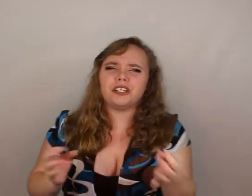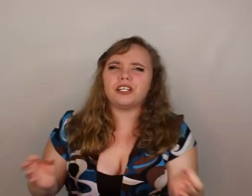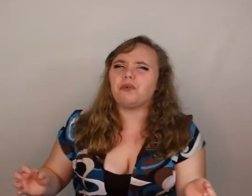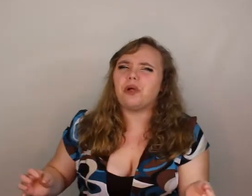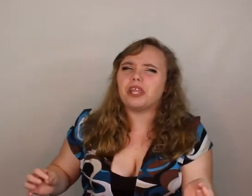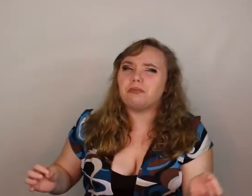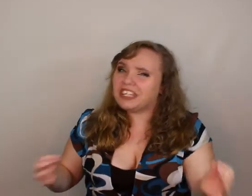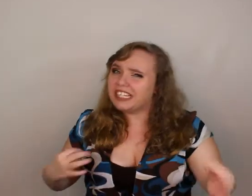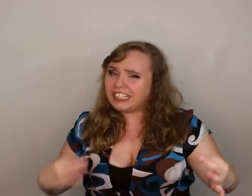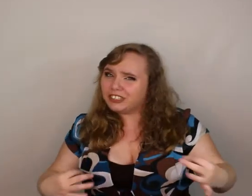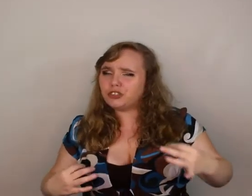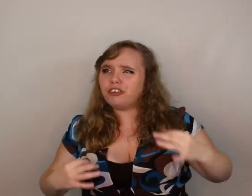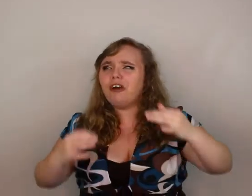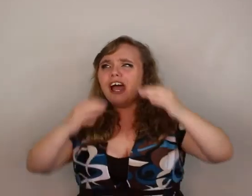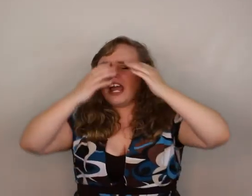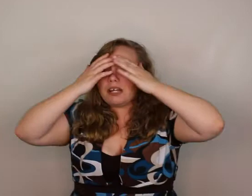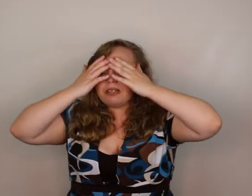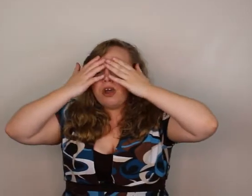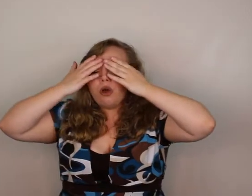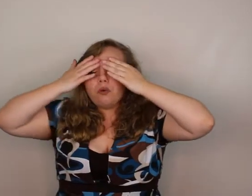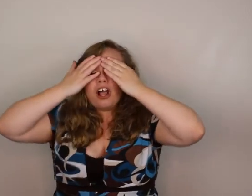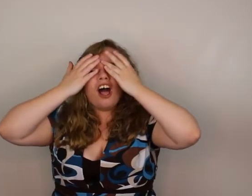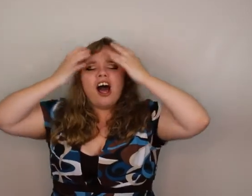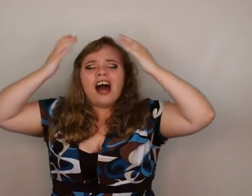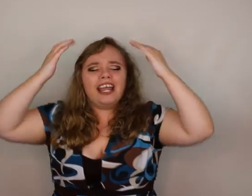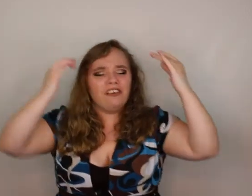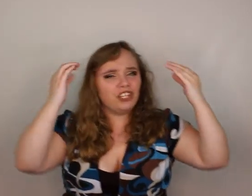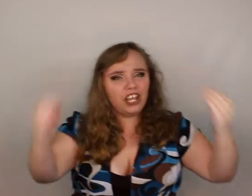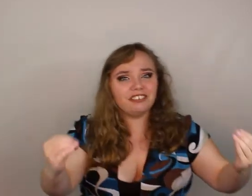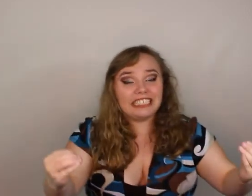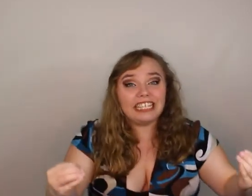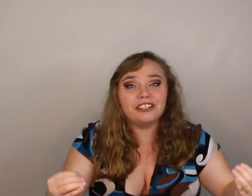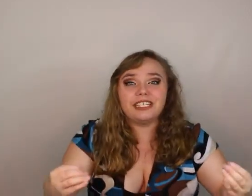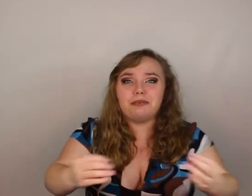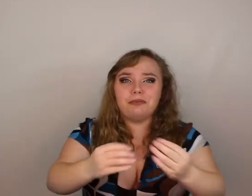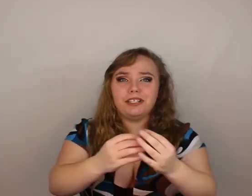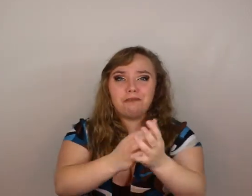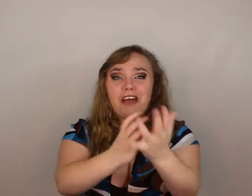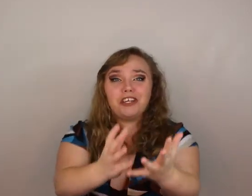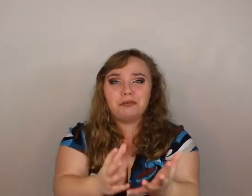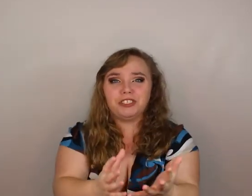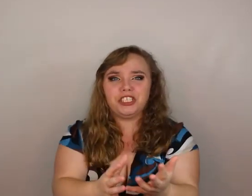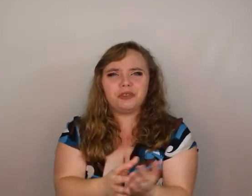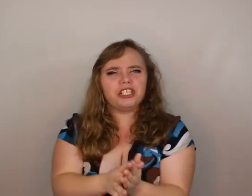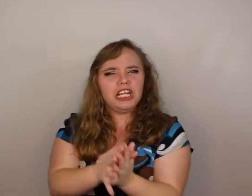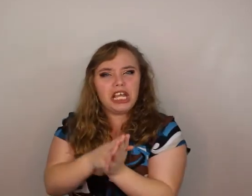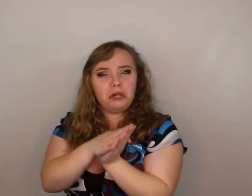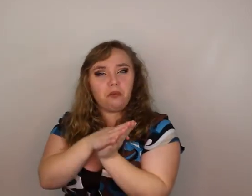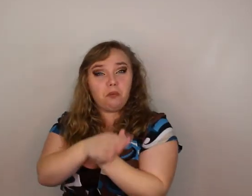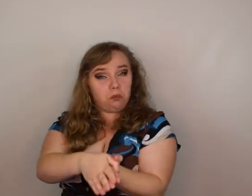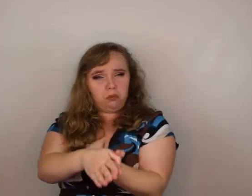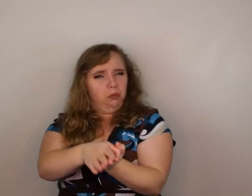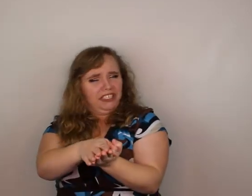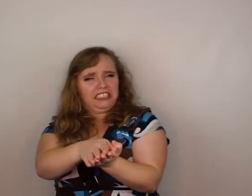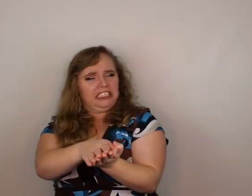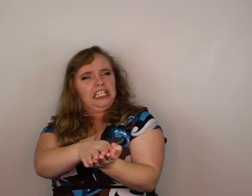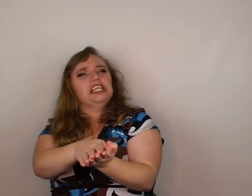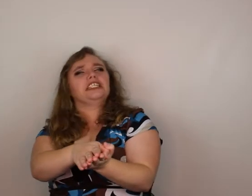and they're like well we think it is true and I'm like well I have a lot of skills that can be really valuable to you and they're like what skills